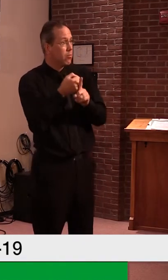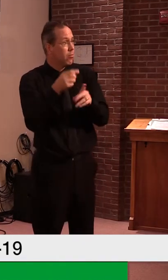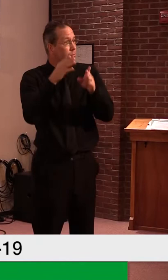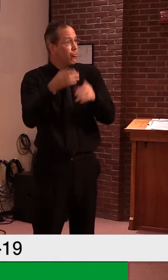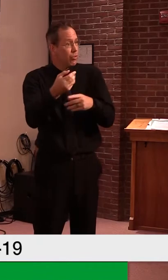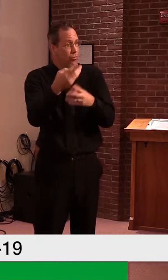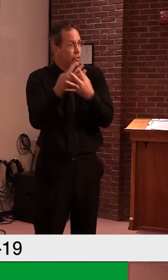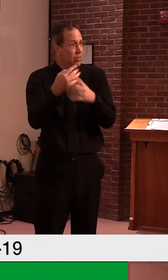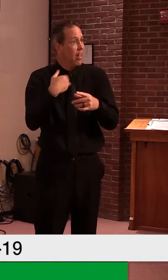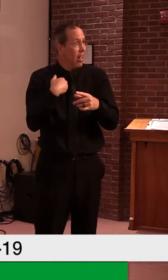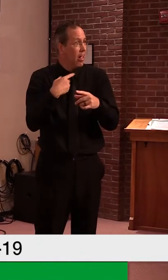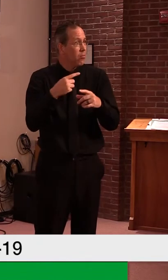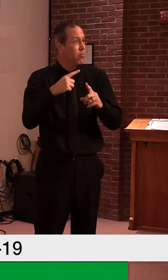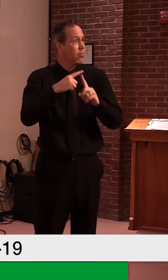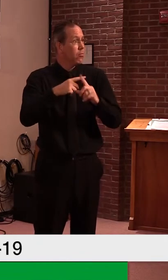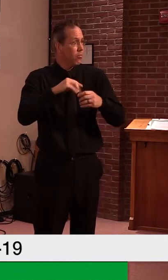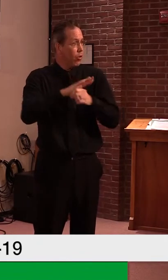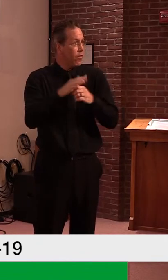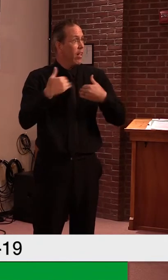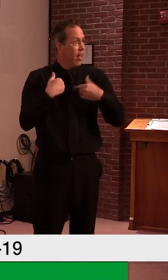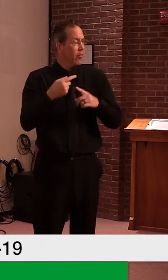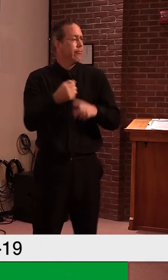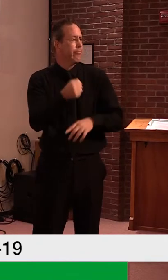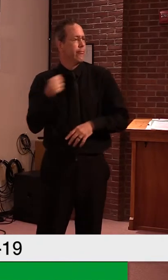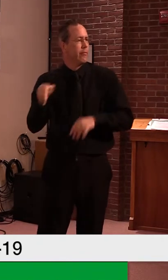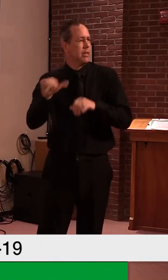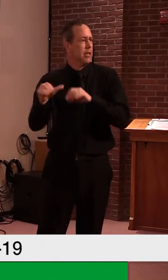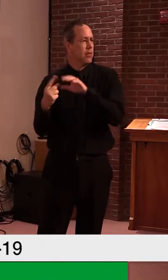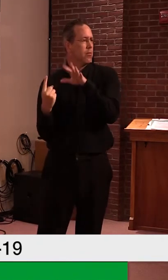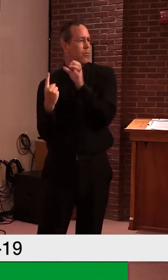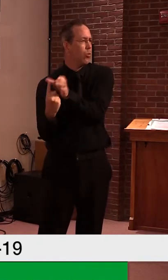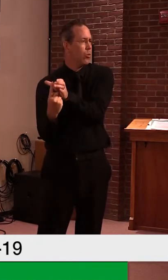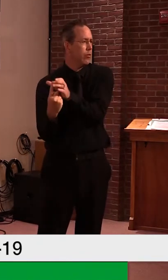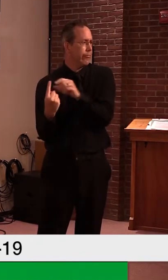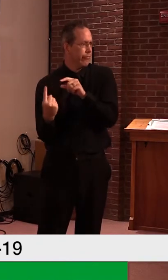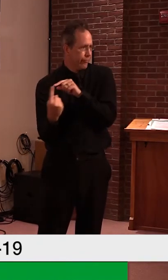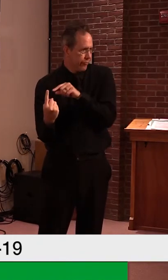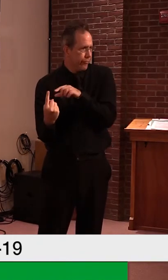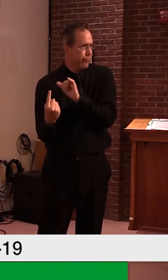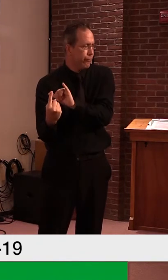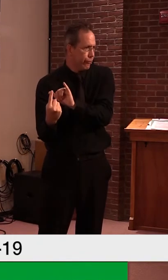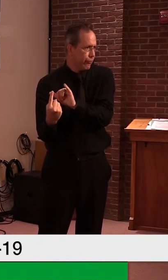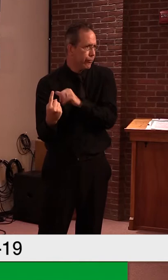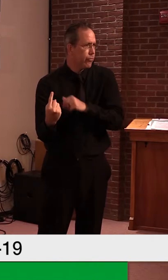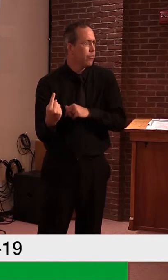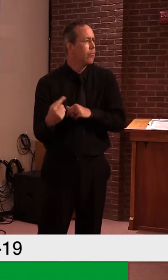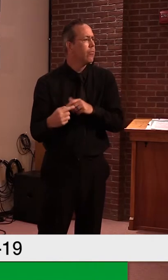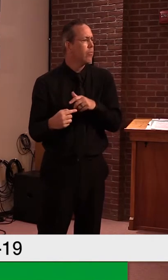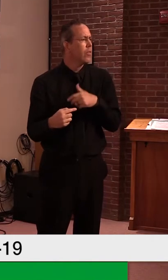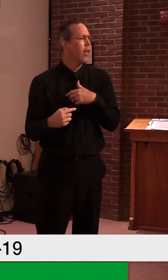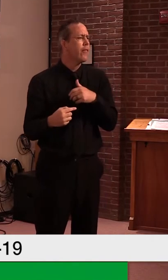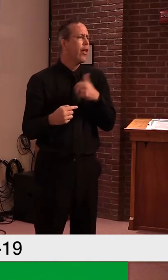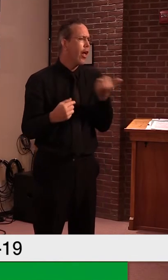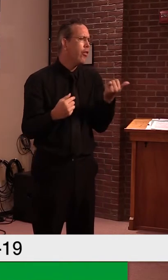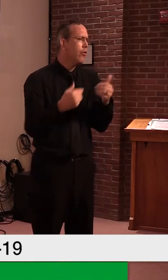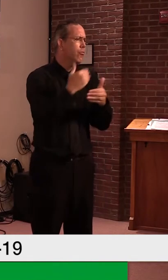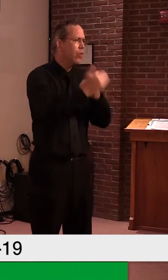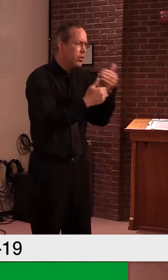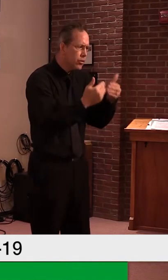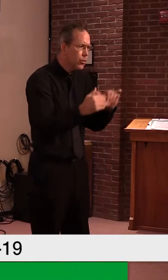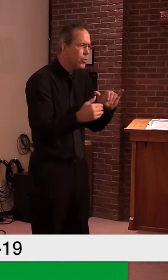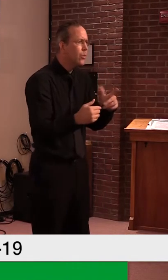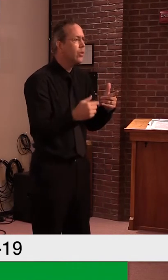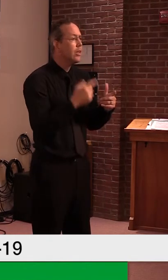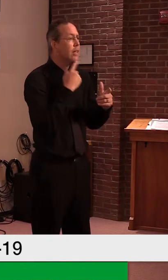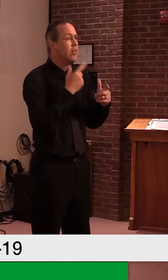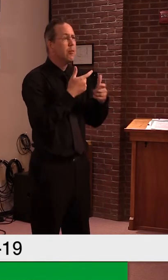that's part of our protocol as we move forward. There's also a whole set of protocols. If we have a major outbreak